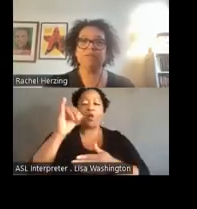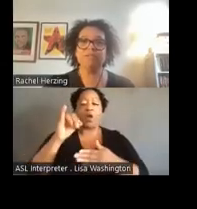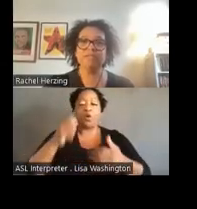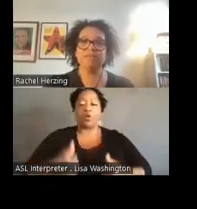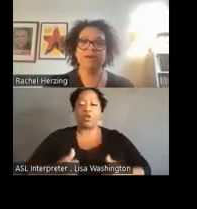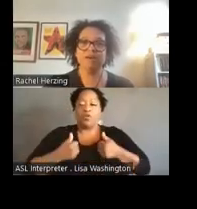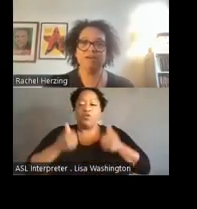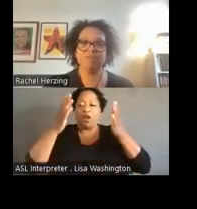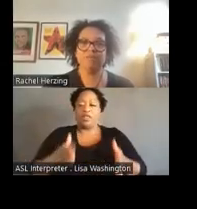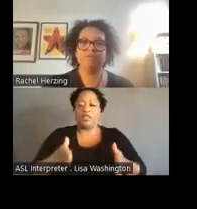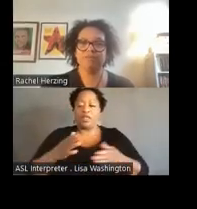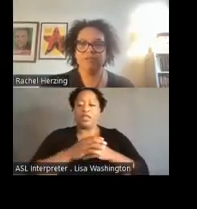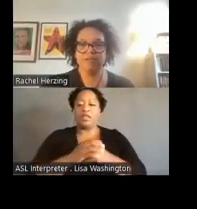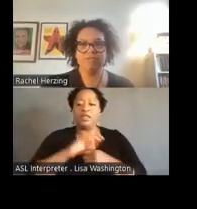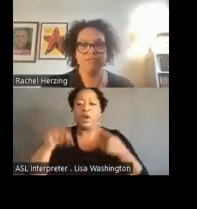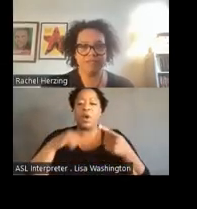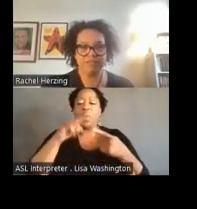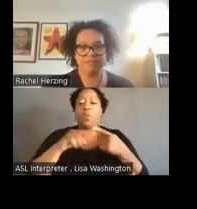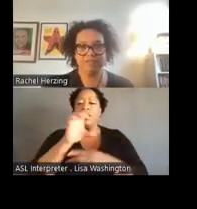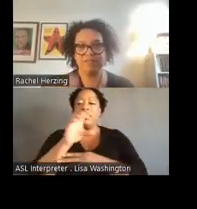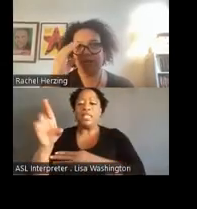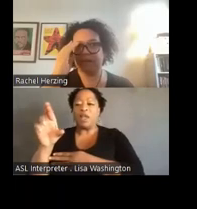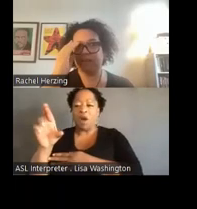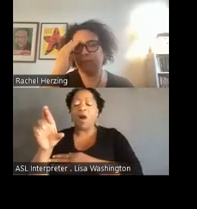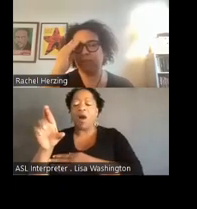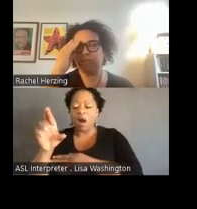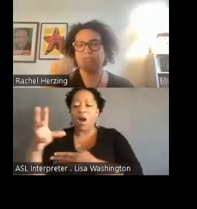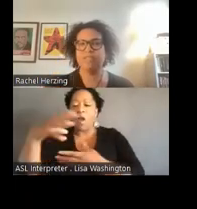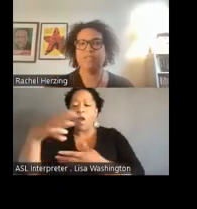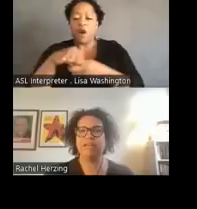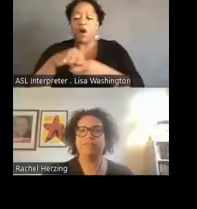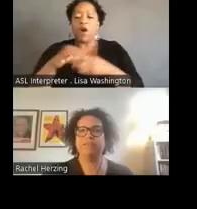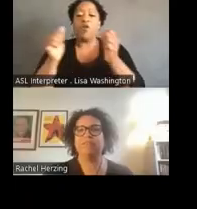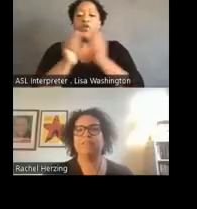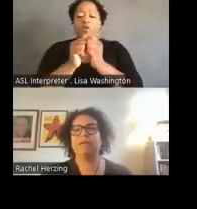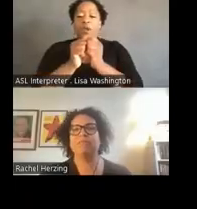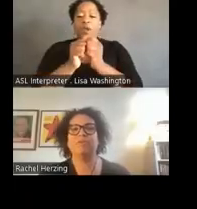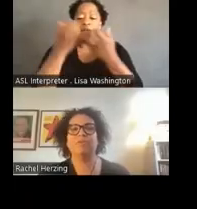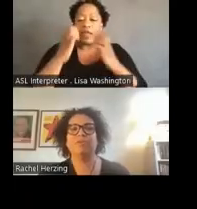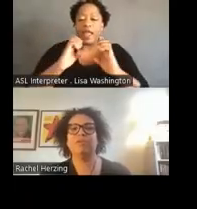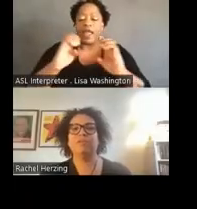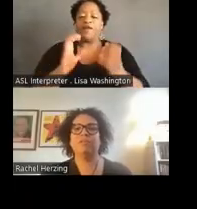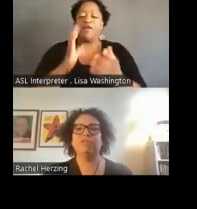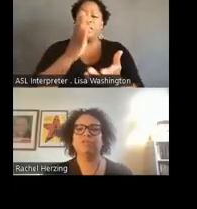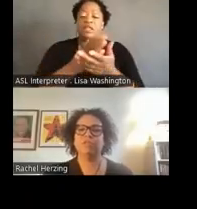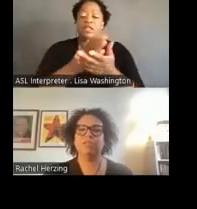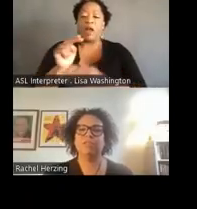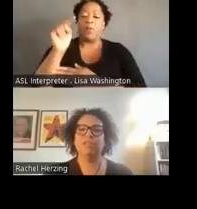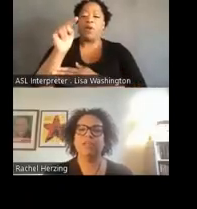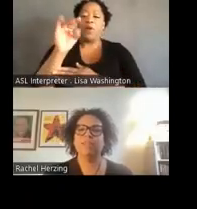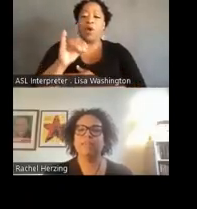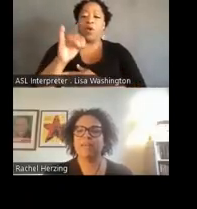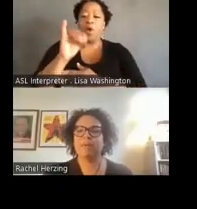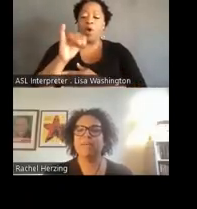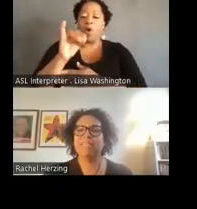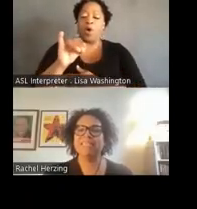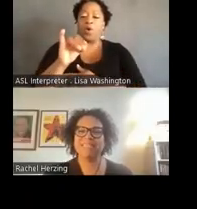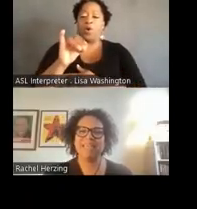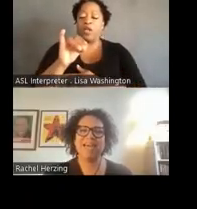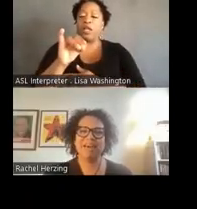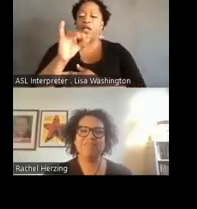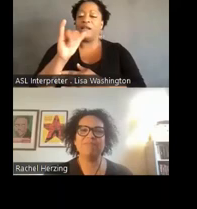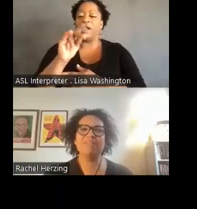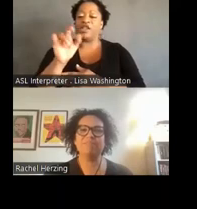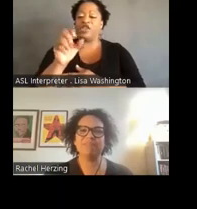So when CR, when critical resistance got involved in the effort to stop the North Oakland injunction, the campaign